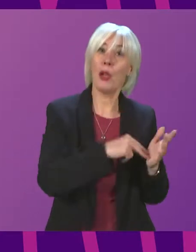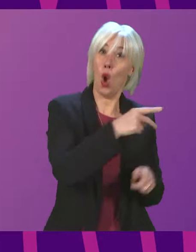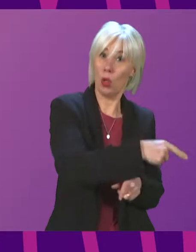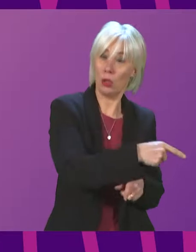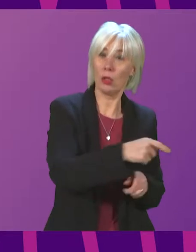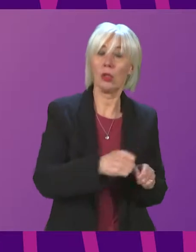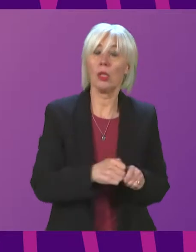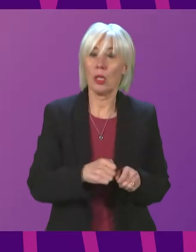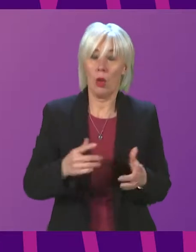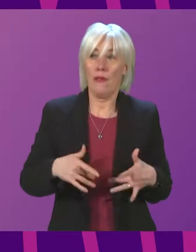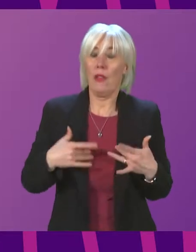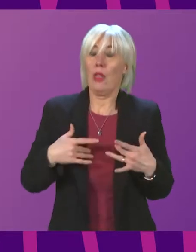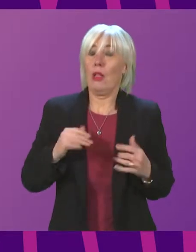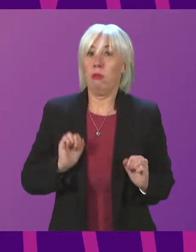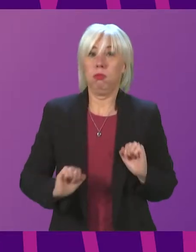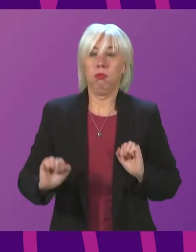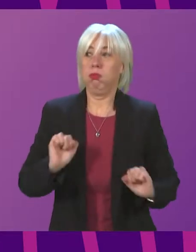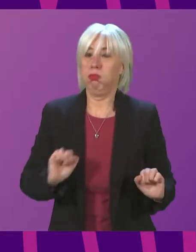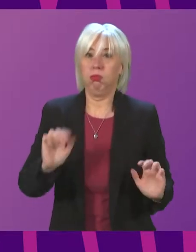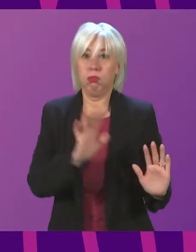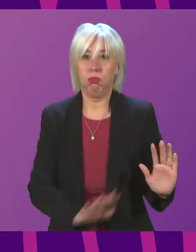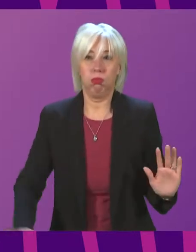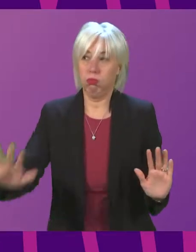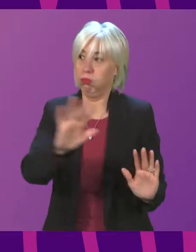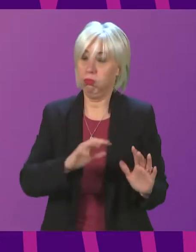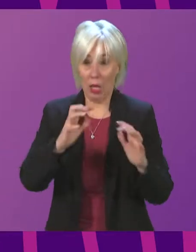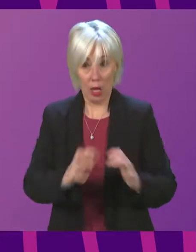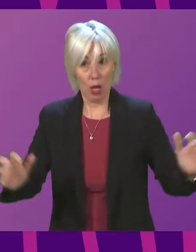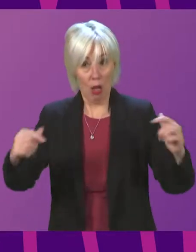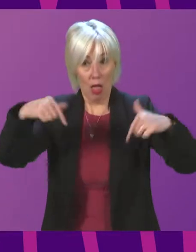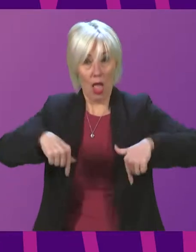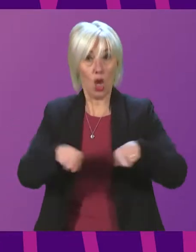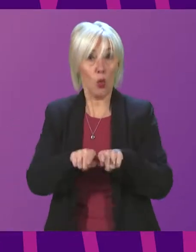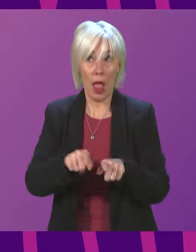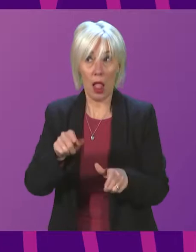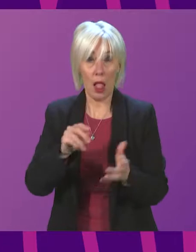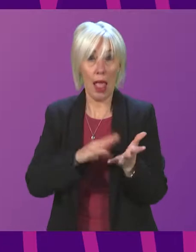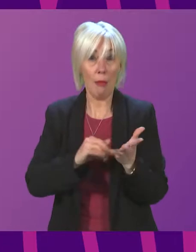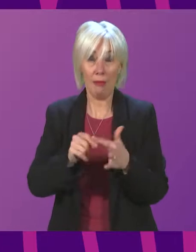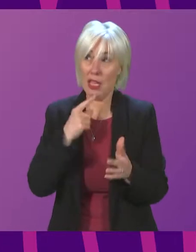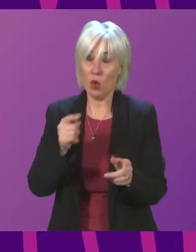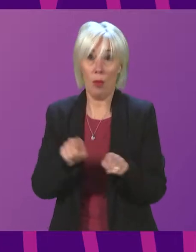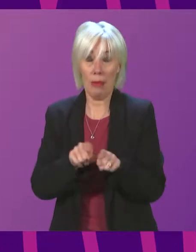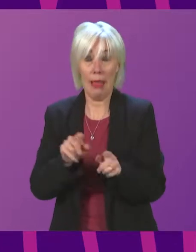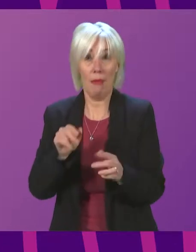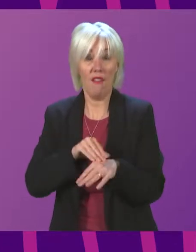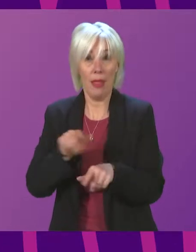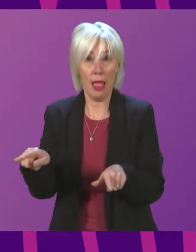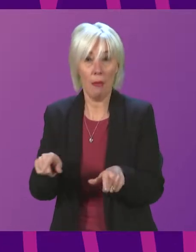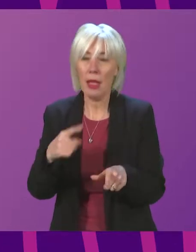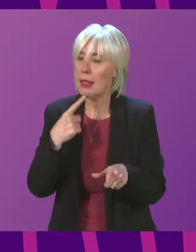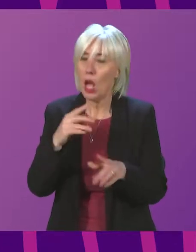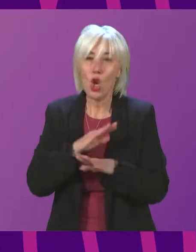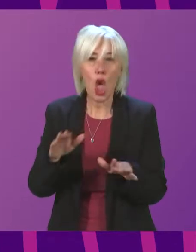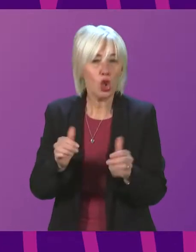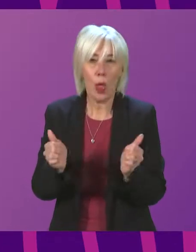of feeling towards this announcement is going to be felt by members right across this chamber. Does the Minister agree with me that these announcements are not in keeping with what